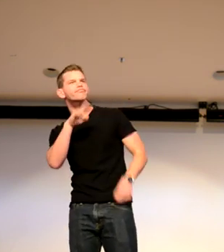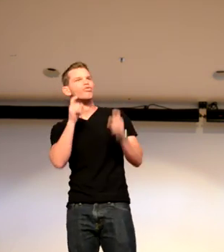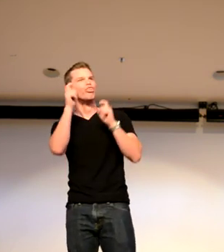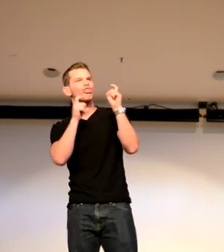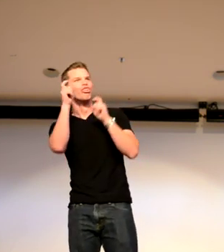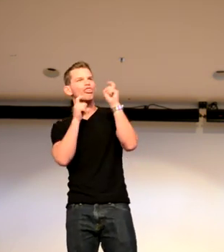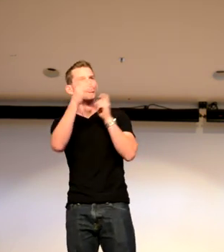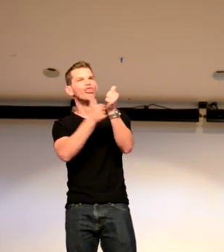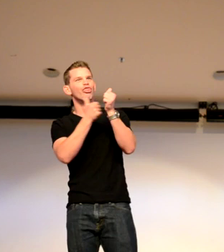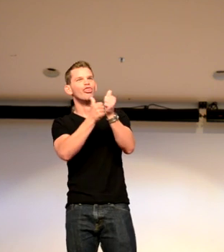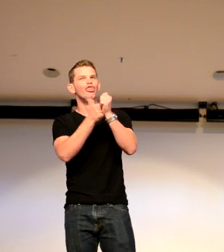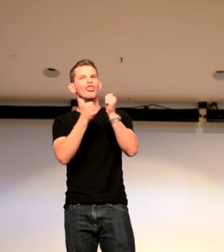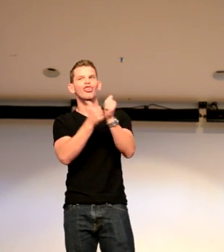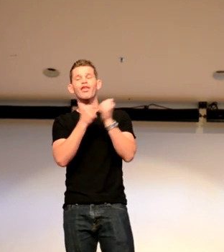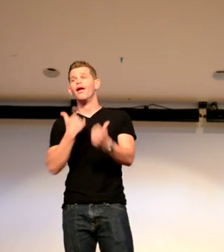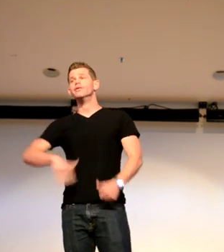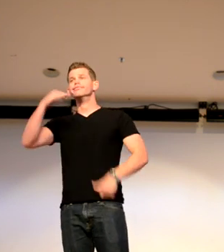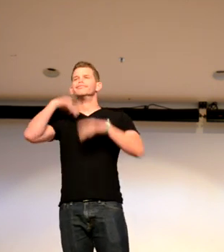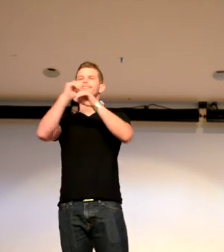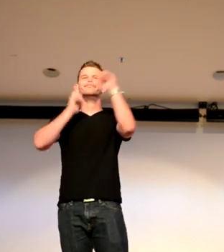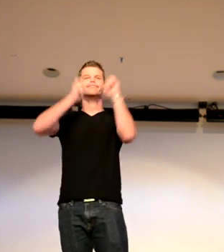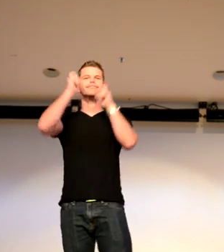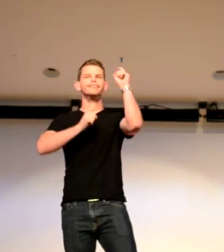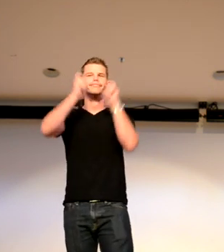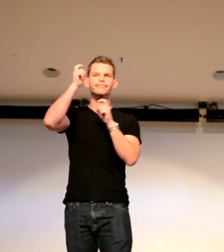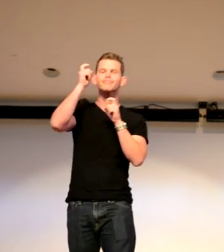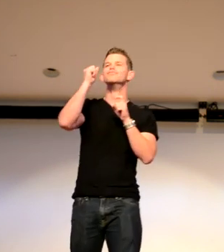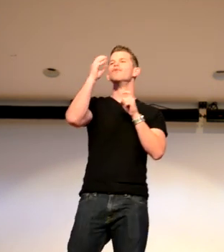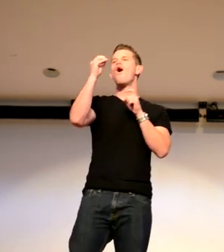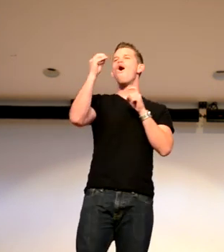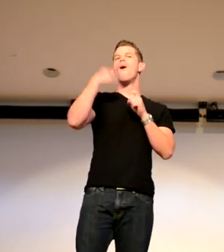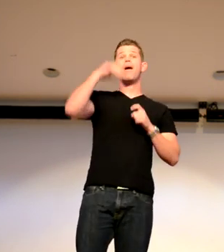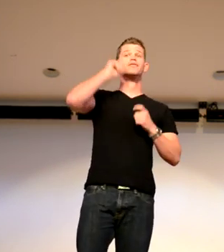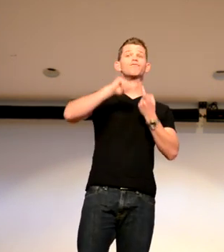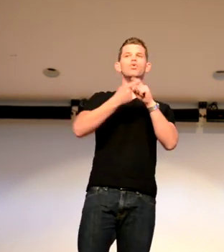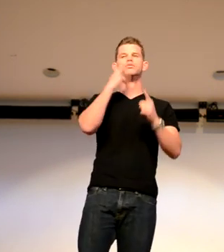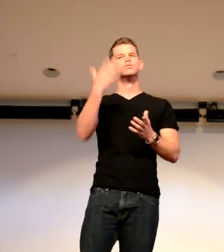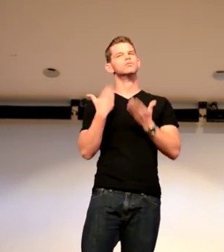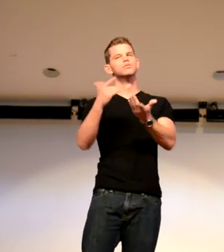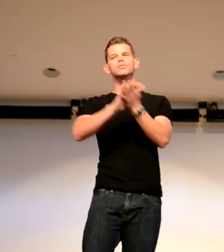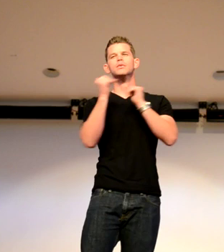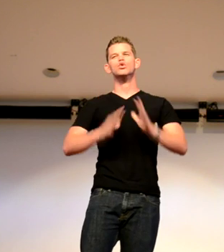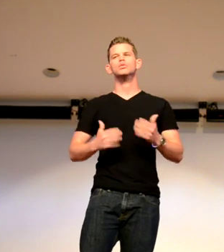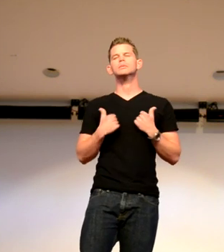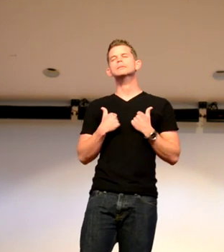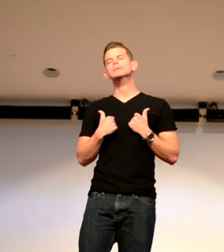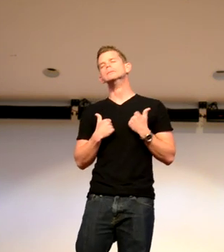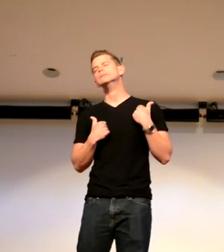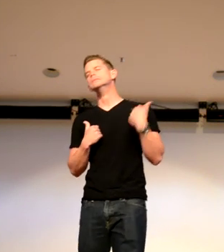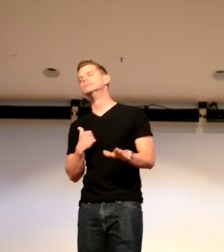sad or, you know, and I would follow whatever they would do. And then I was used to doing that. And my friends would say, I suggest you become an